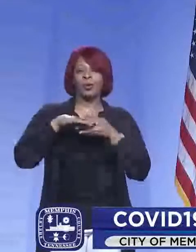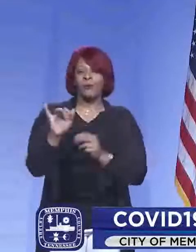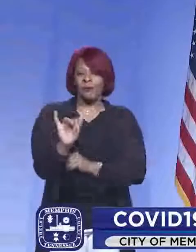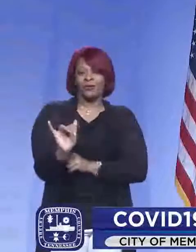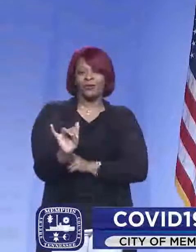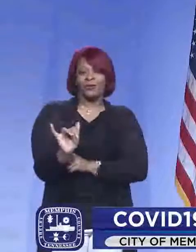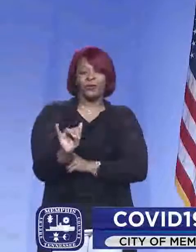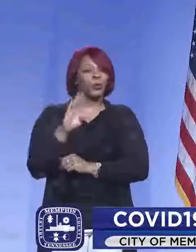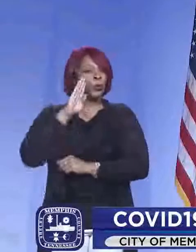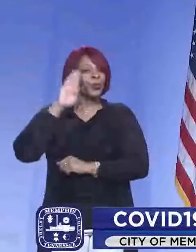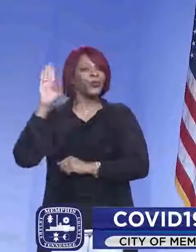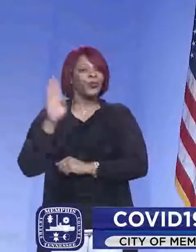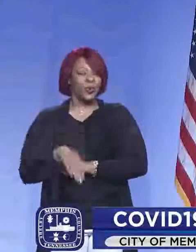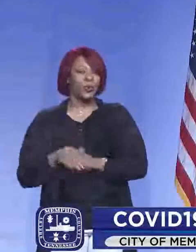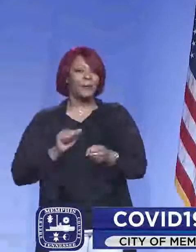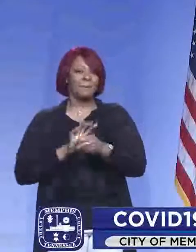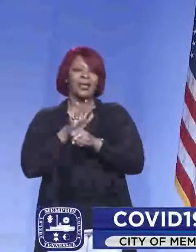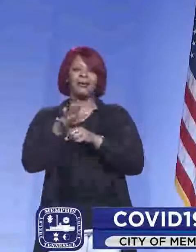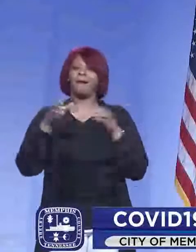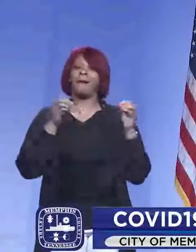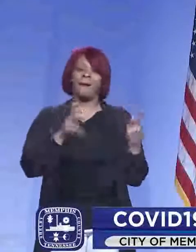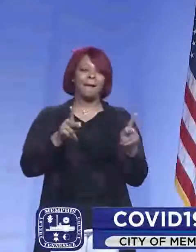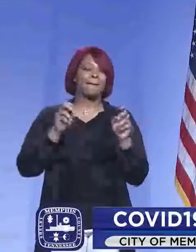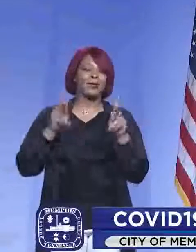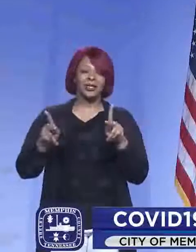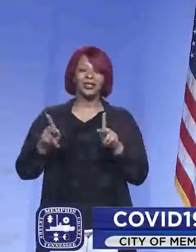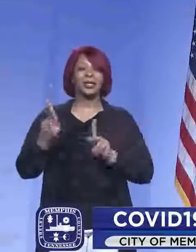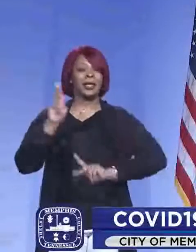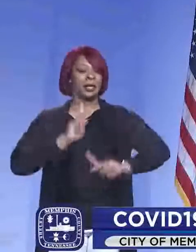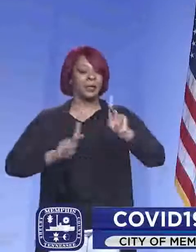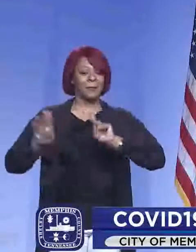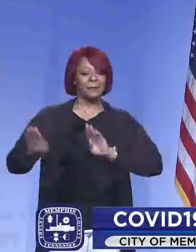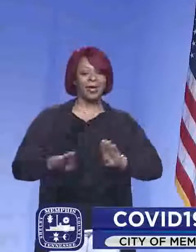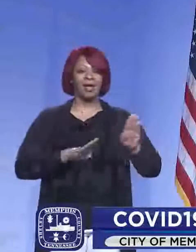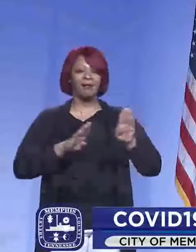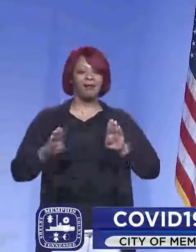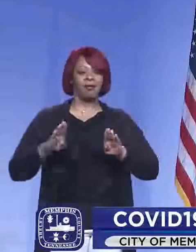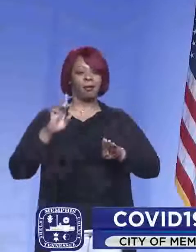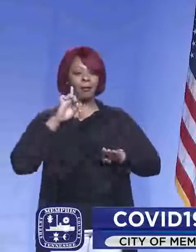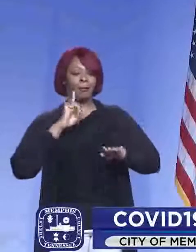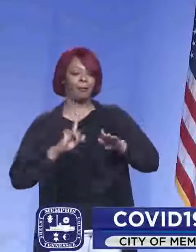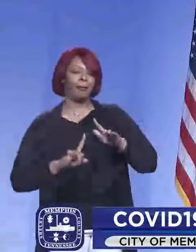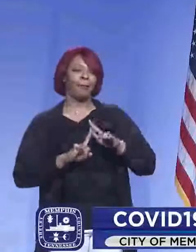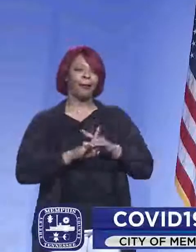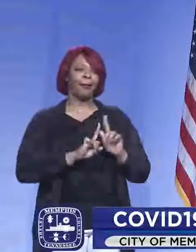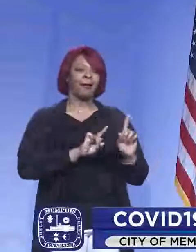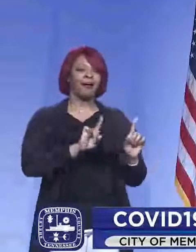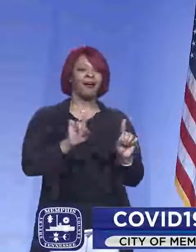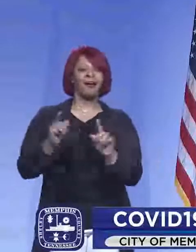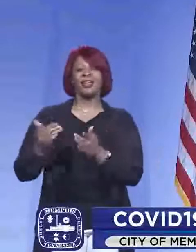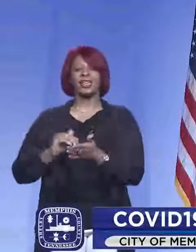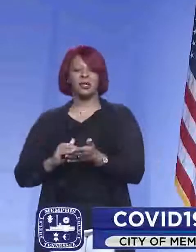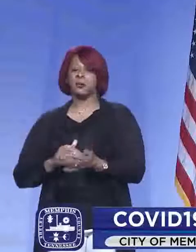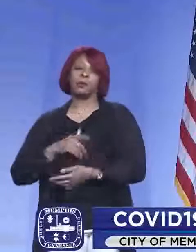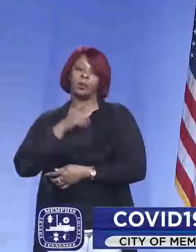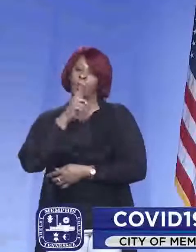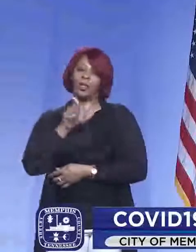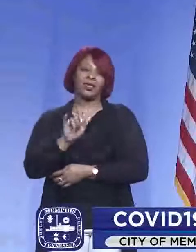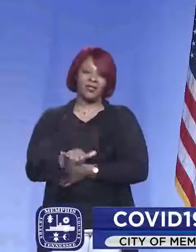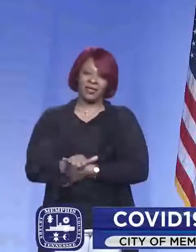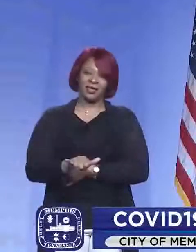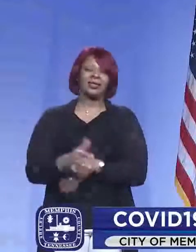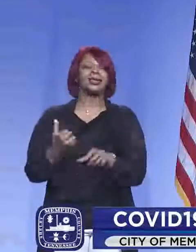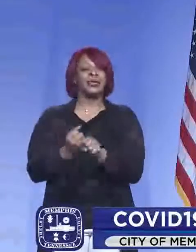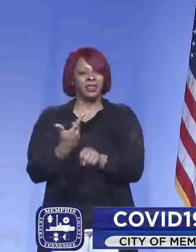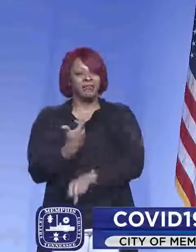So we know that there's plenty of opportunities for human behavior to re-energize this epidemic. And that is something we do not need. We need to